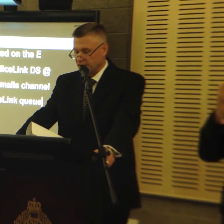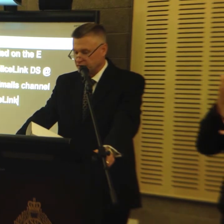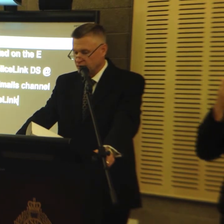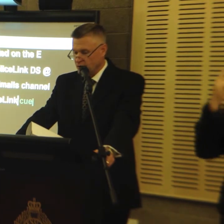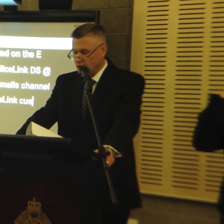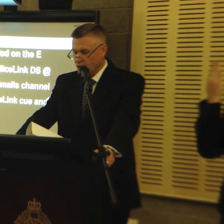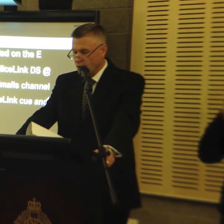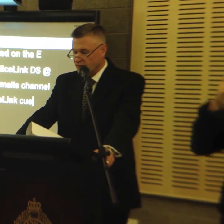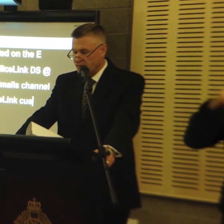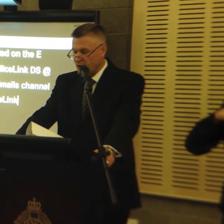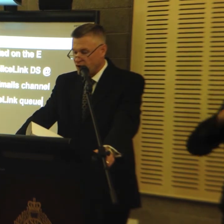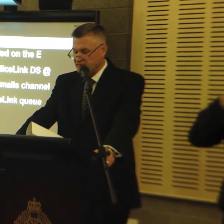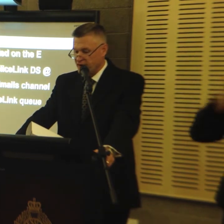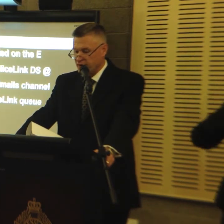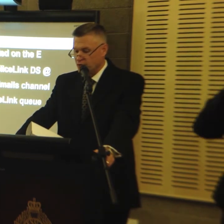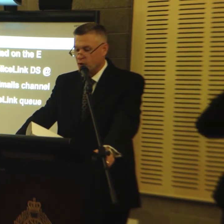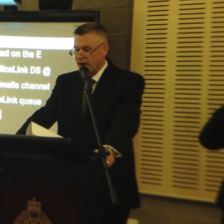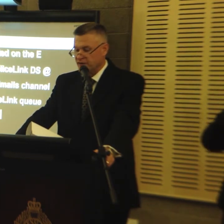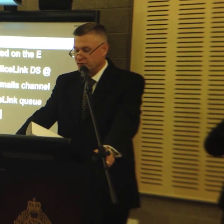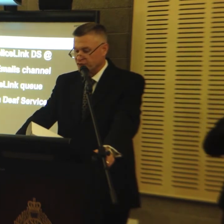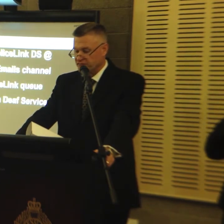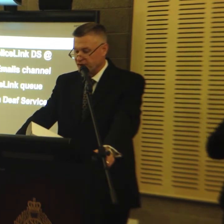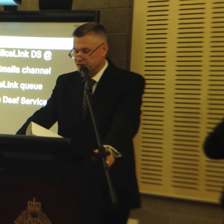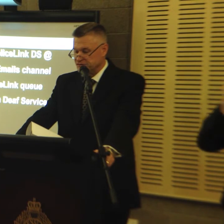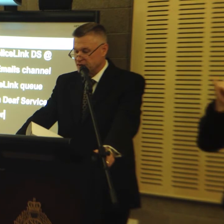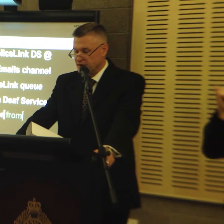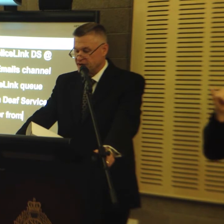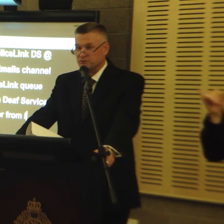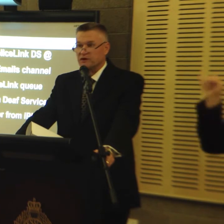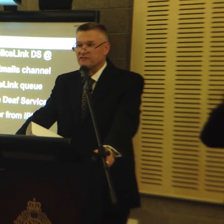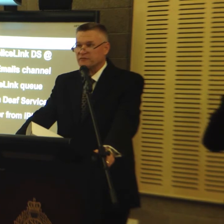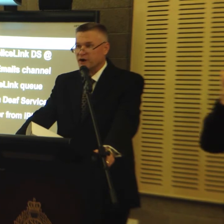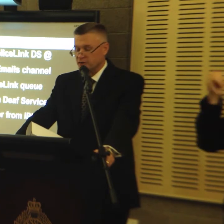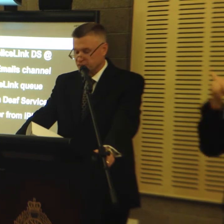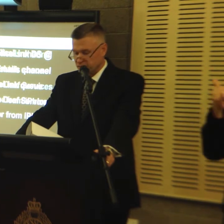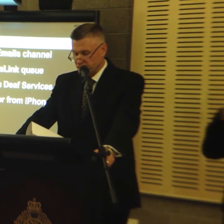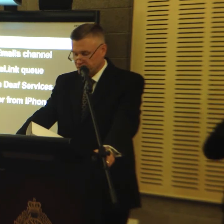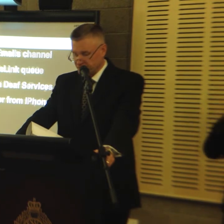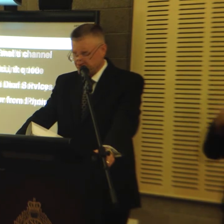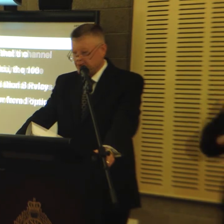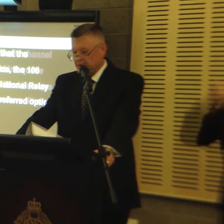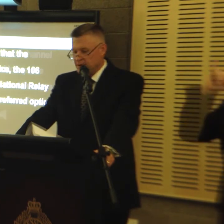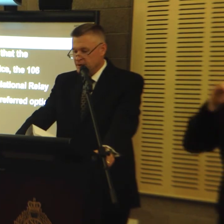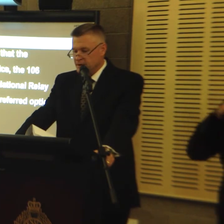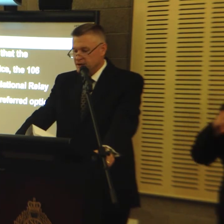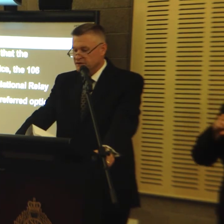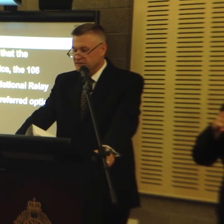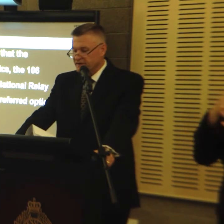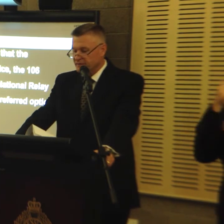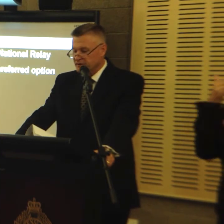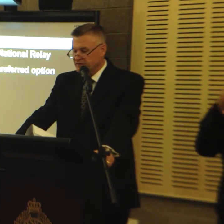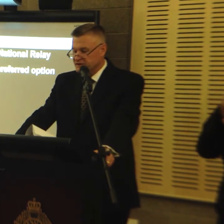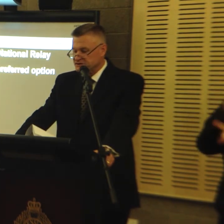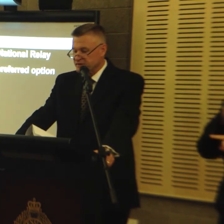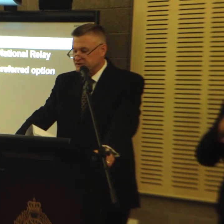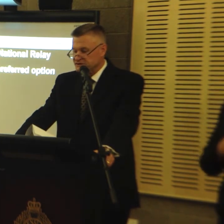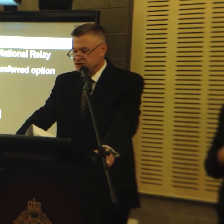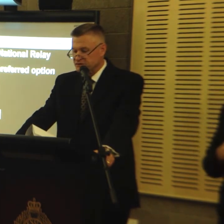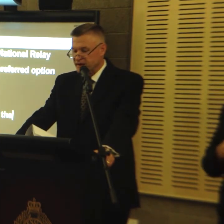or from iPhone or Android phones as well as from home. In the development of the SMS and email